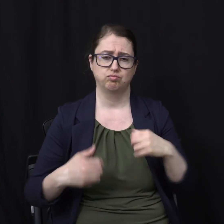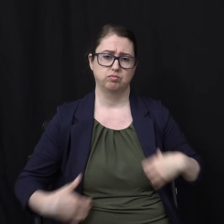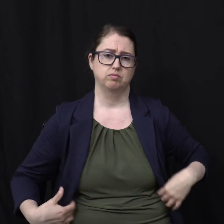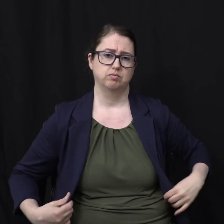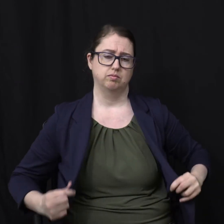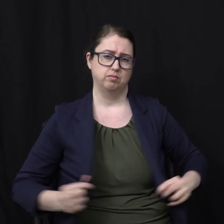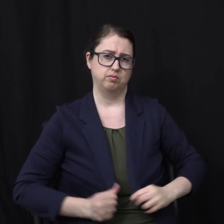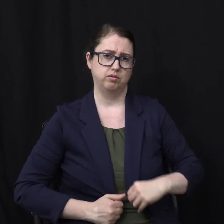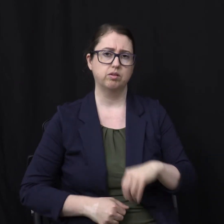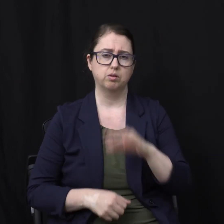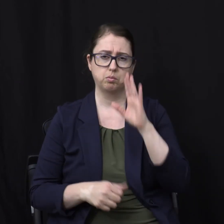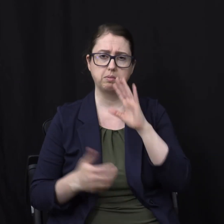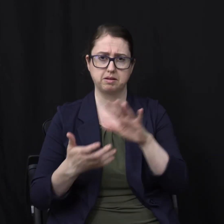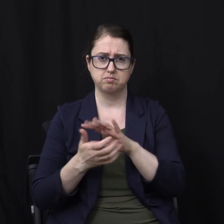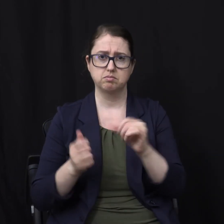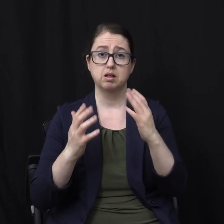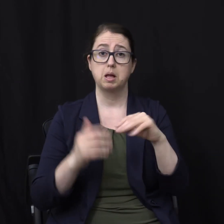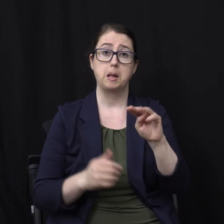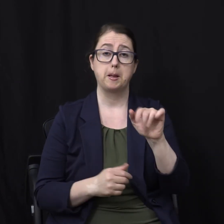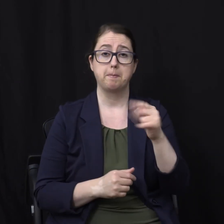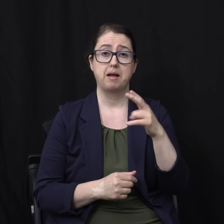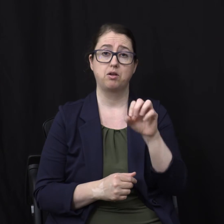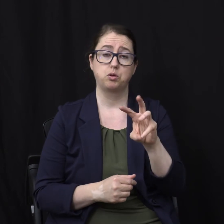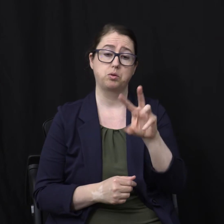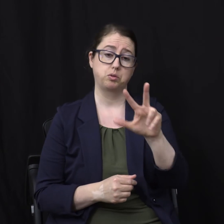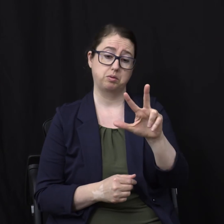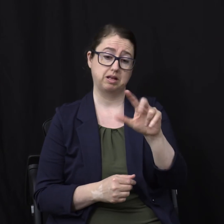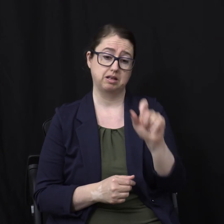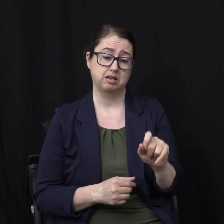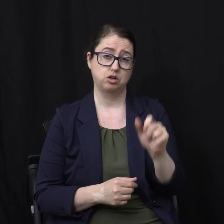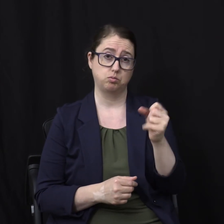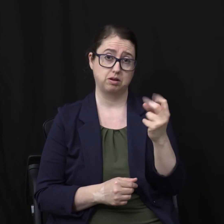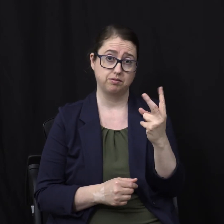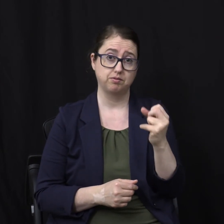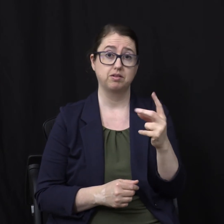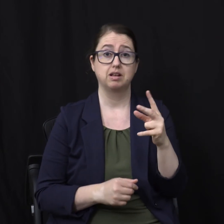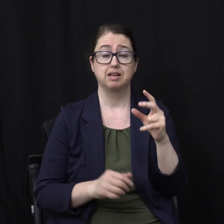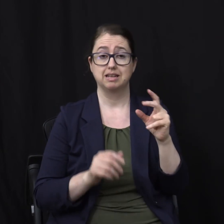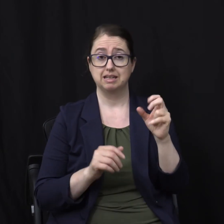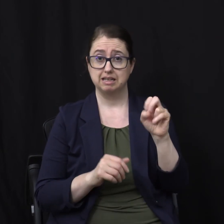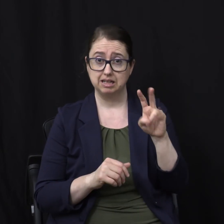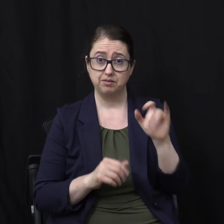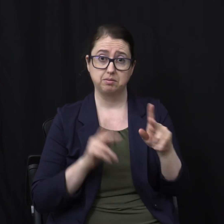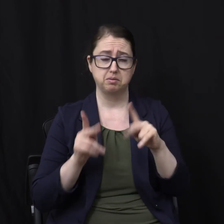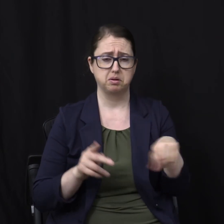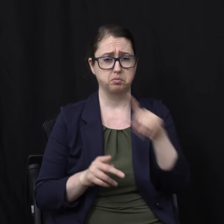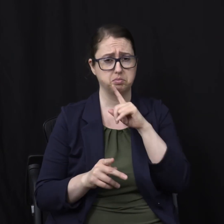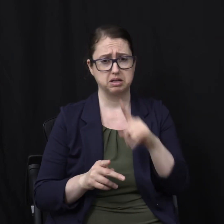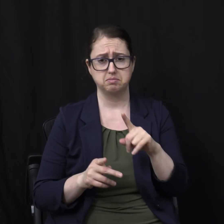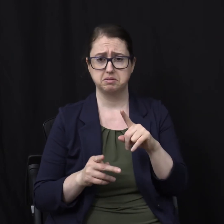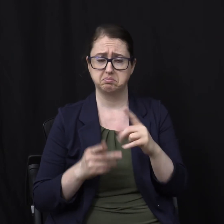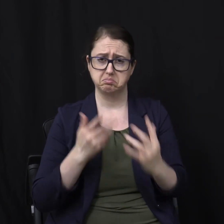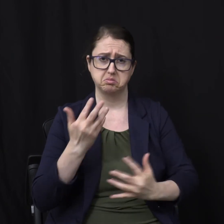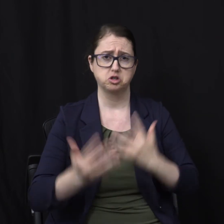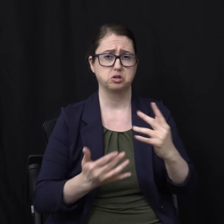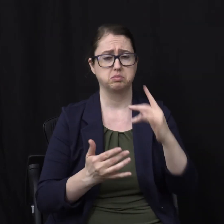Depending on your translation Matthew 3.12 That the wicked will be burned up With unquenchable fire